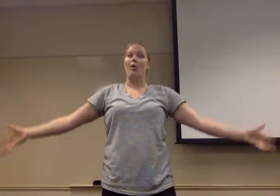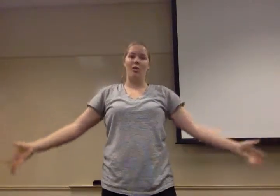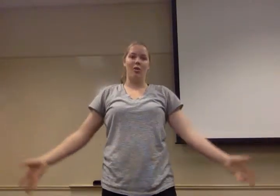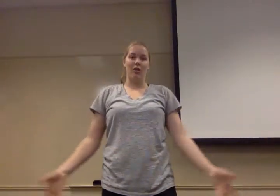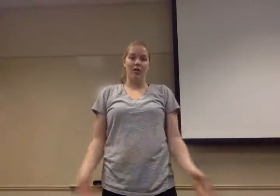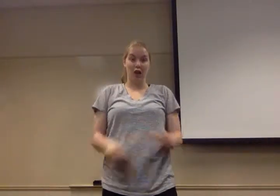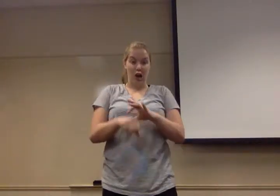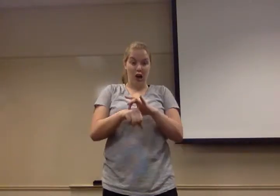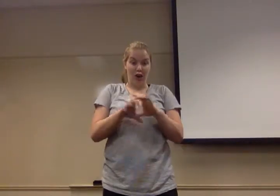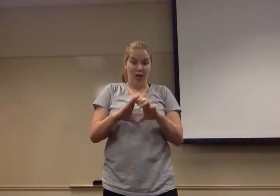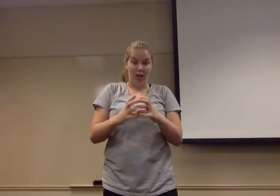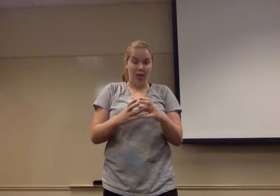So let's do it.